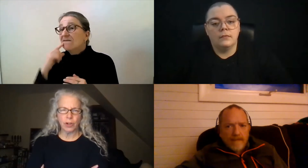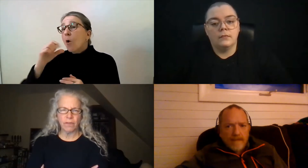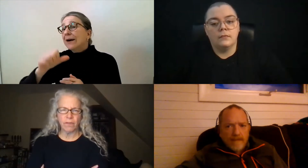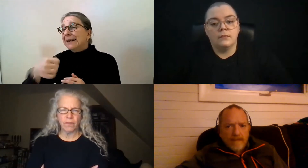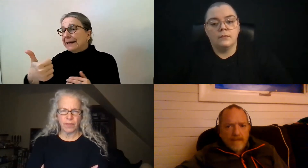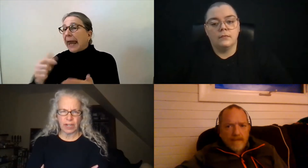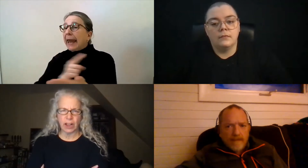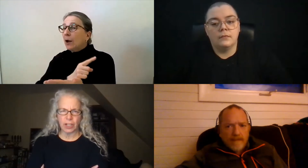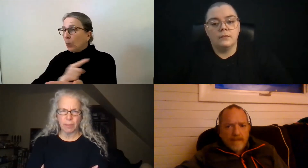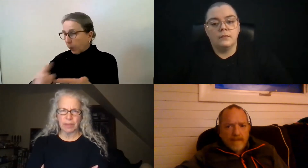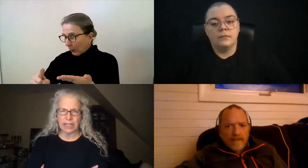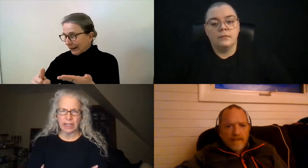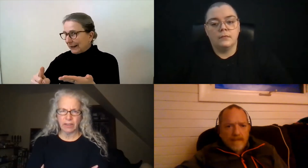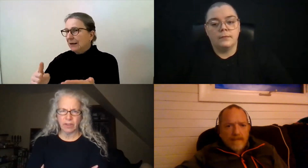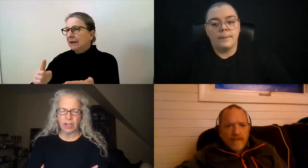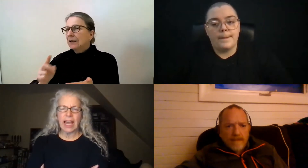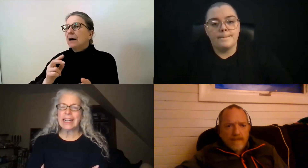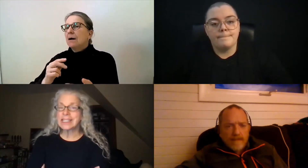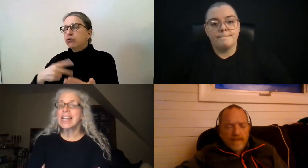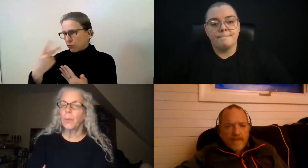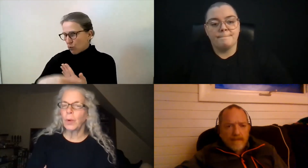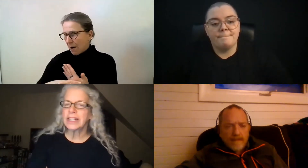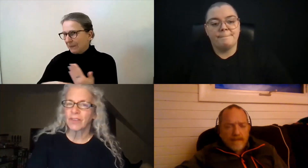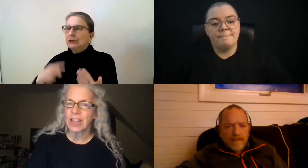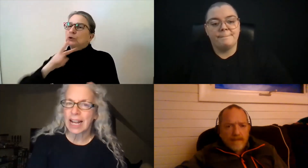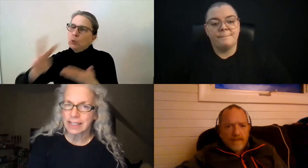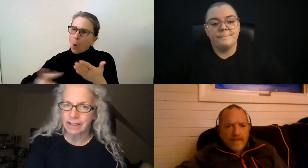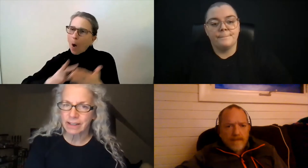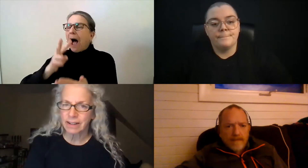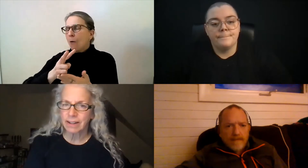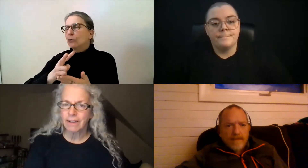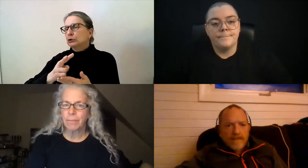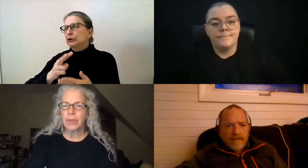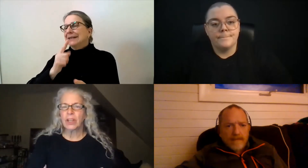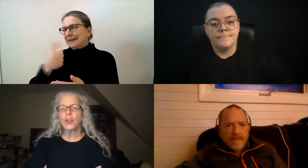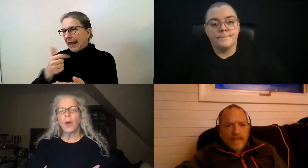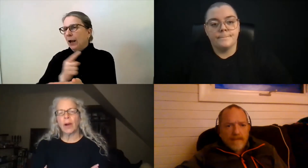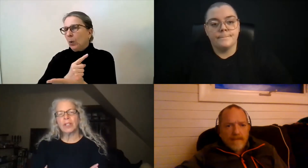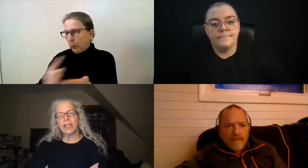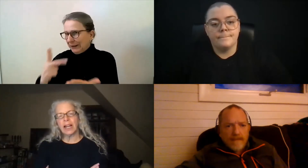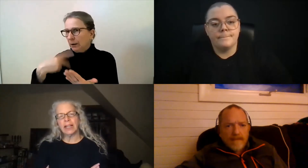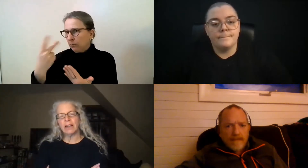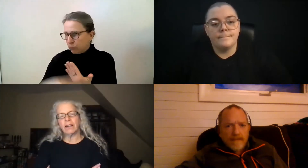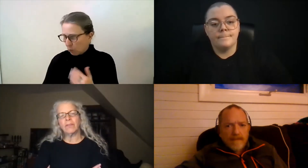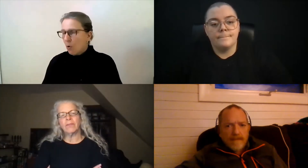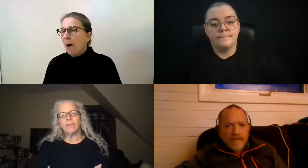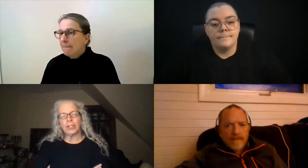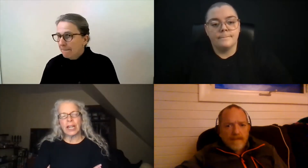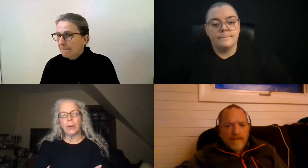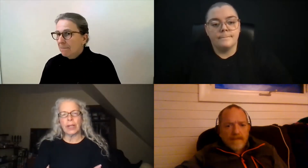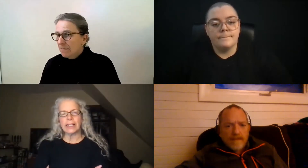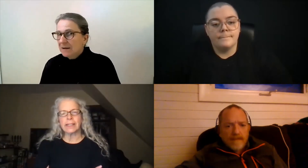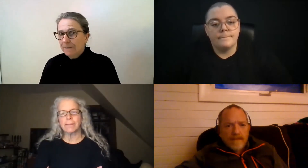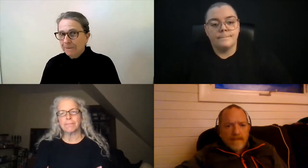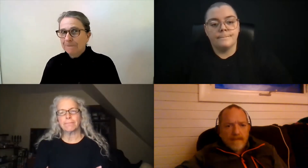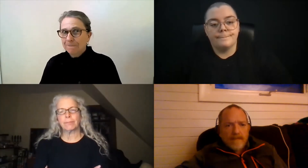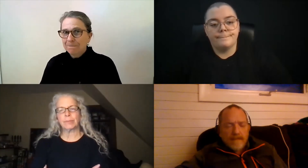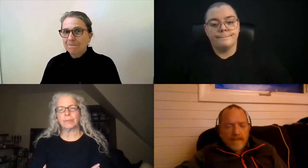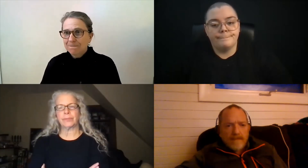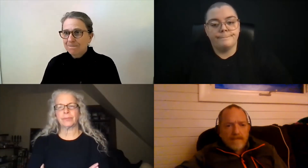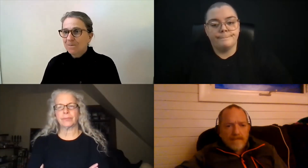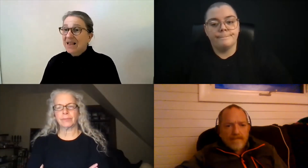$250, I believe. And it's 10 weeks of classes. Two hours a night for 10 weeks.